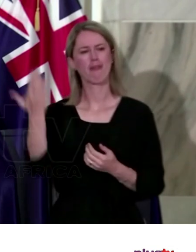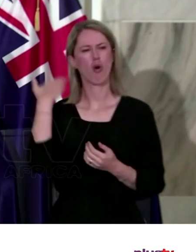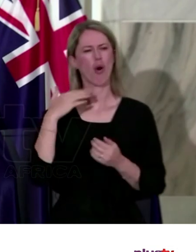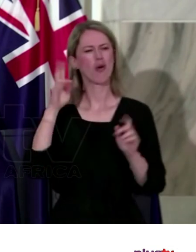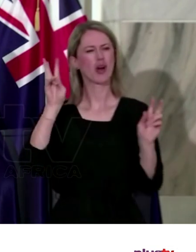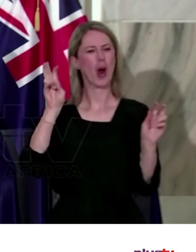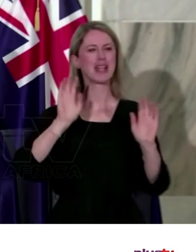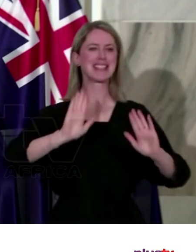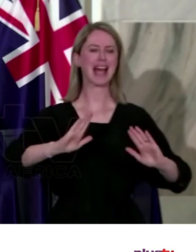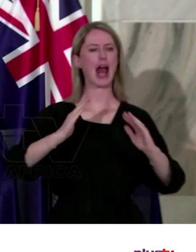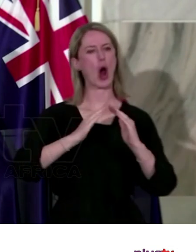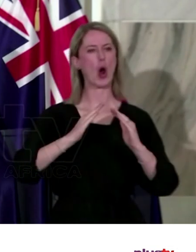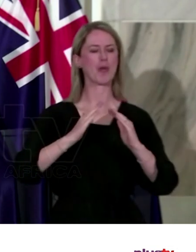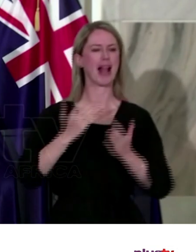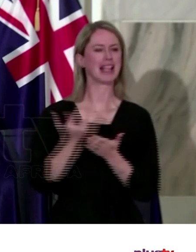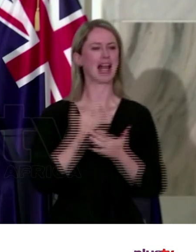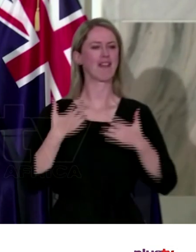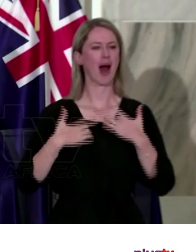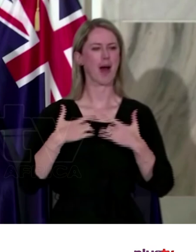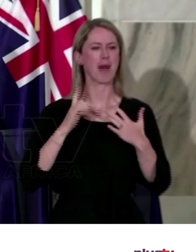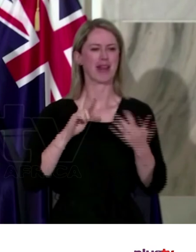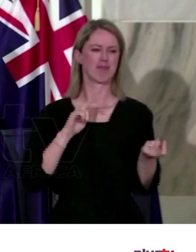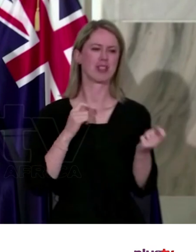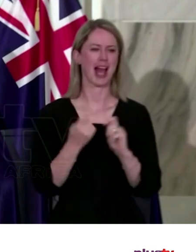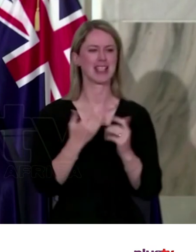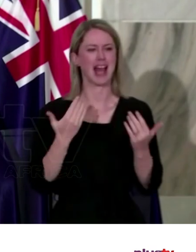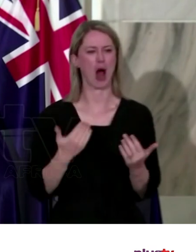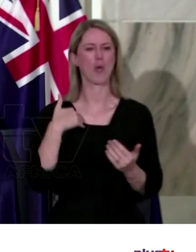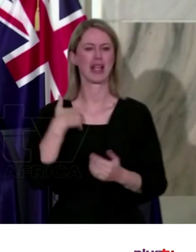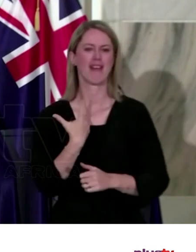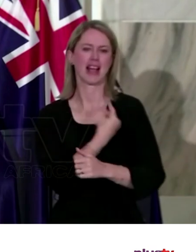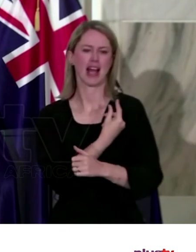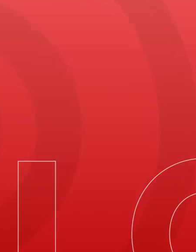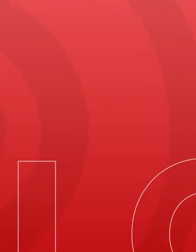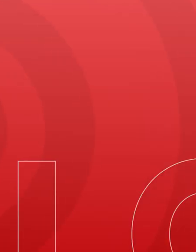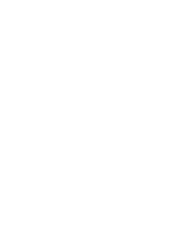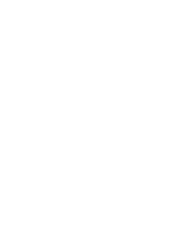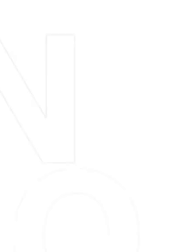to stay home to save lives, we now need to be vaccinated to save lives.